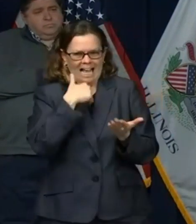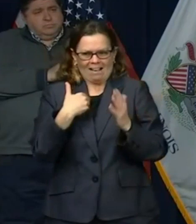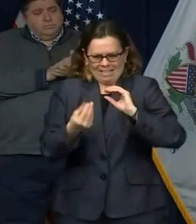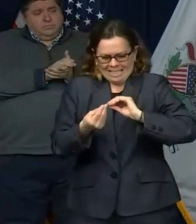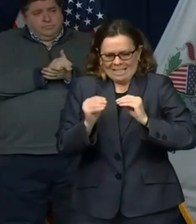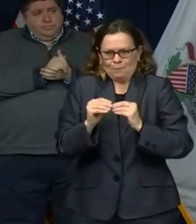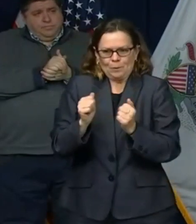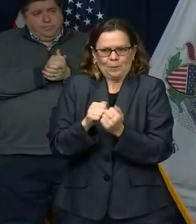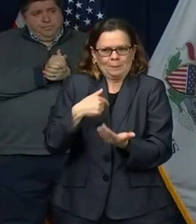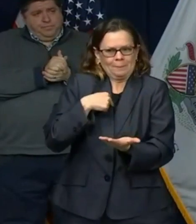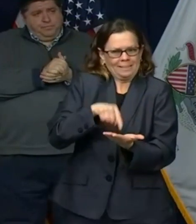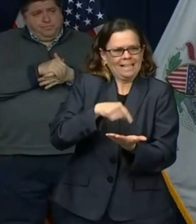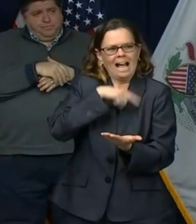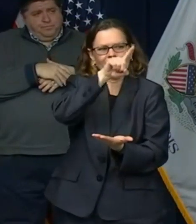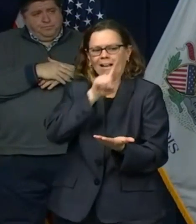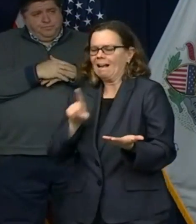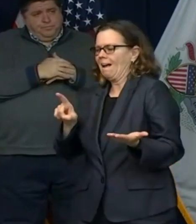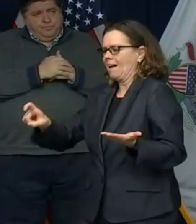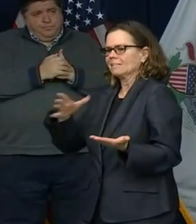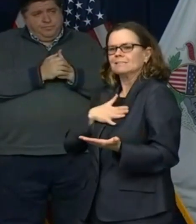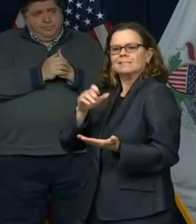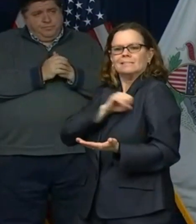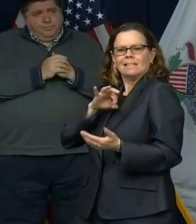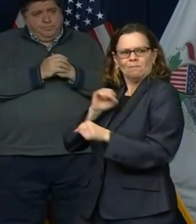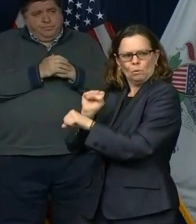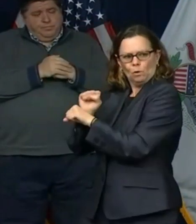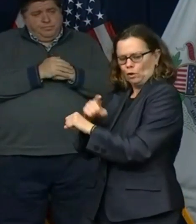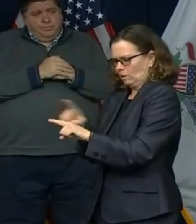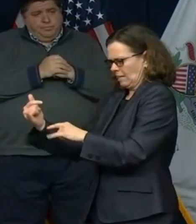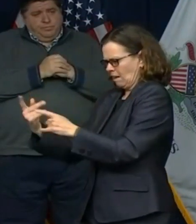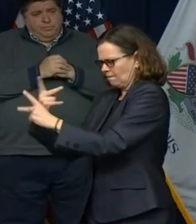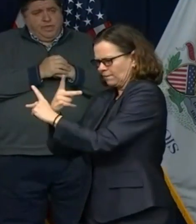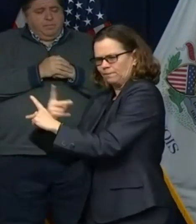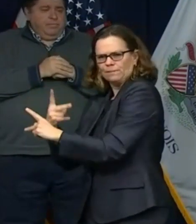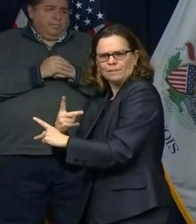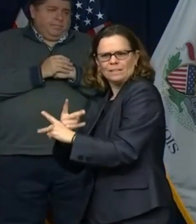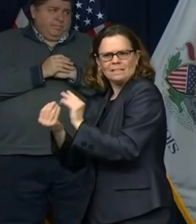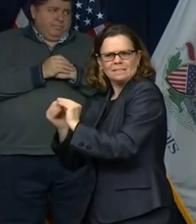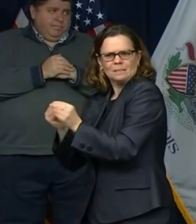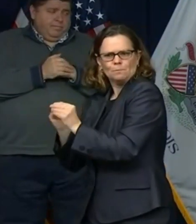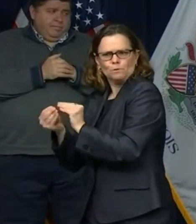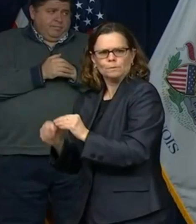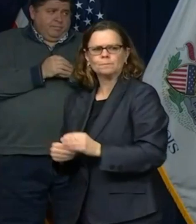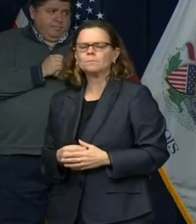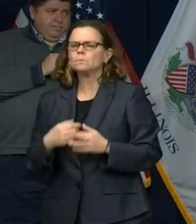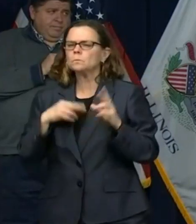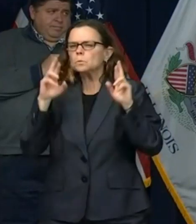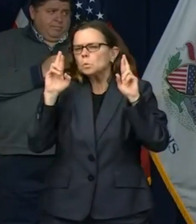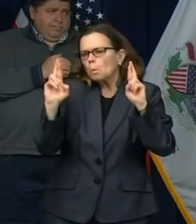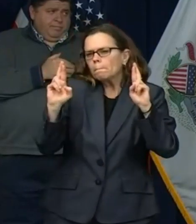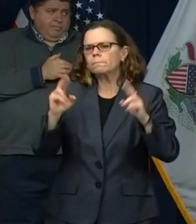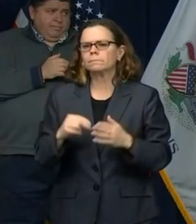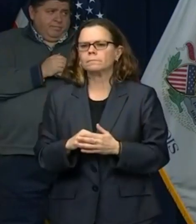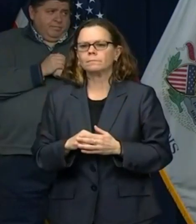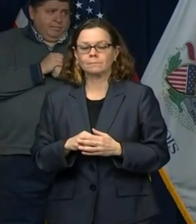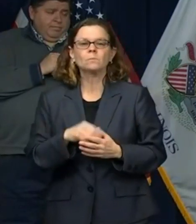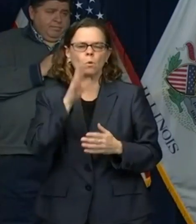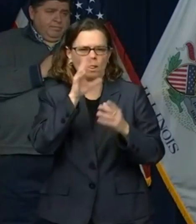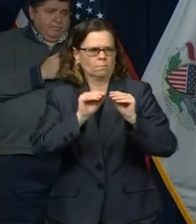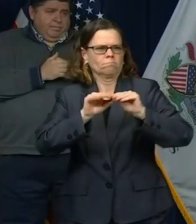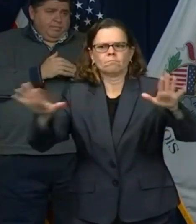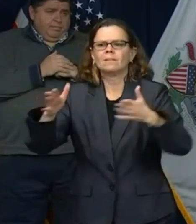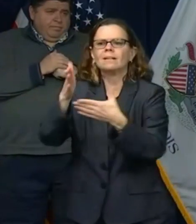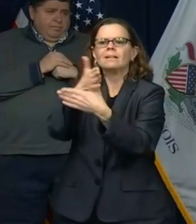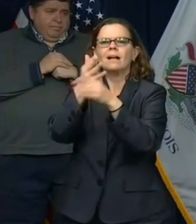has been, but, um, I will, we will have data on that just comparison in terms of, you know, we've had, uh, you know, cases